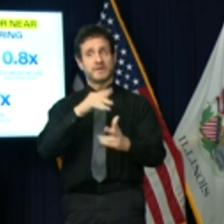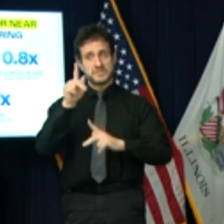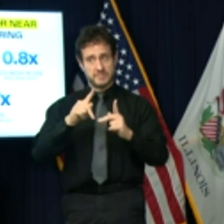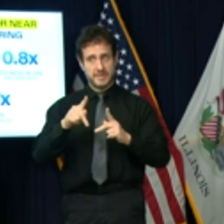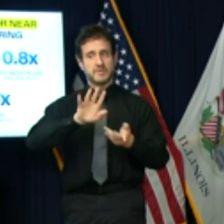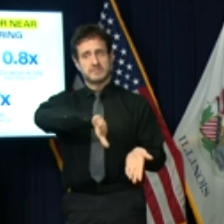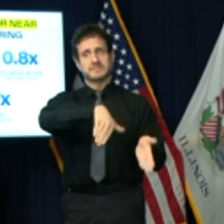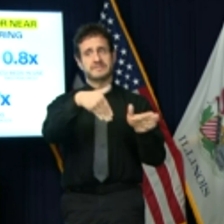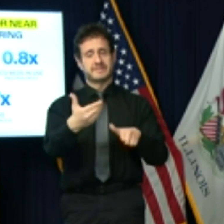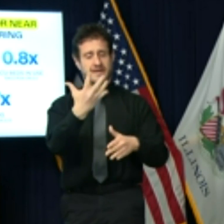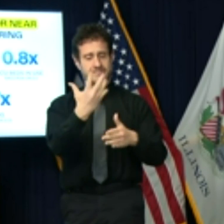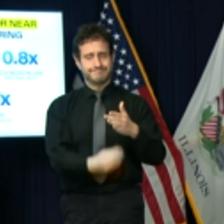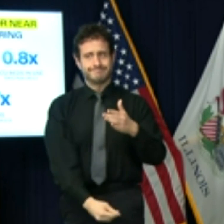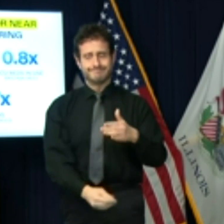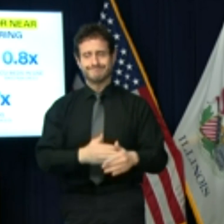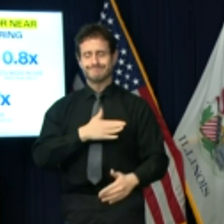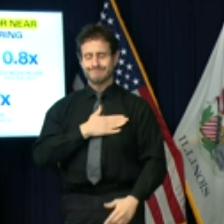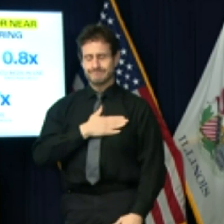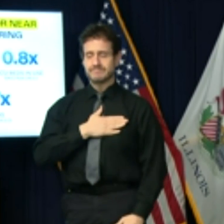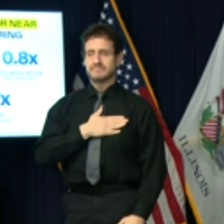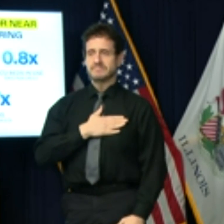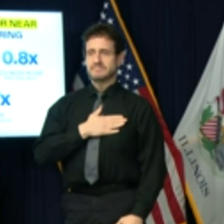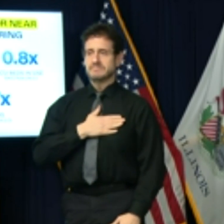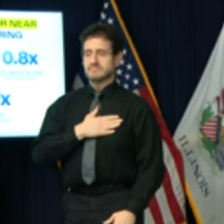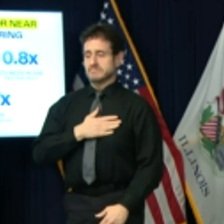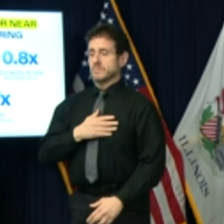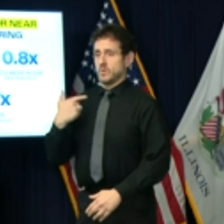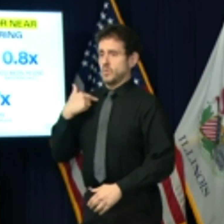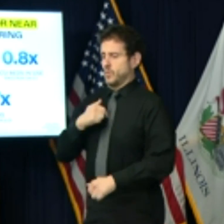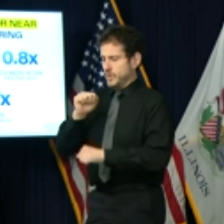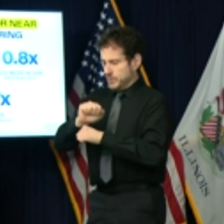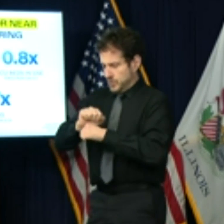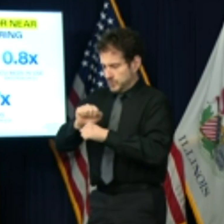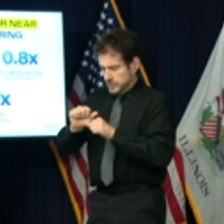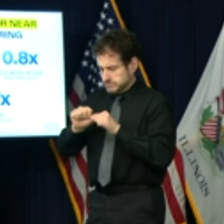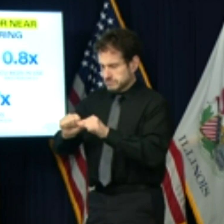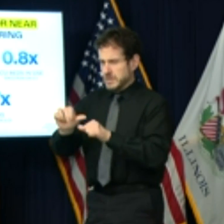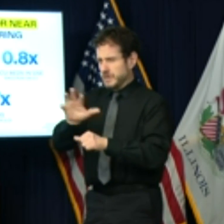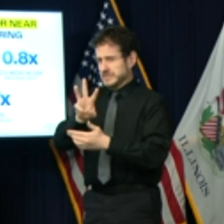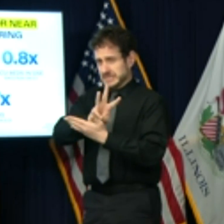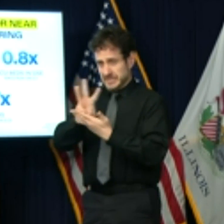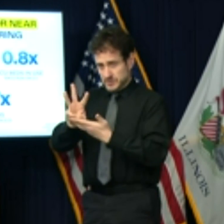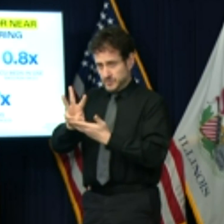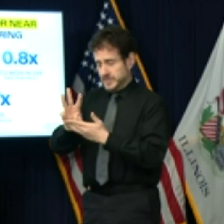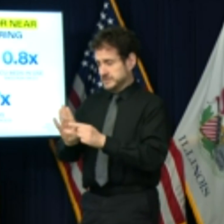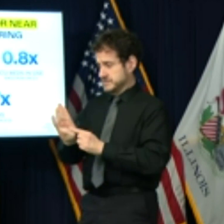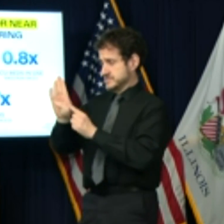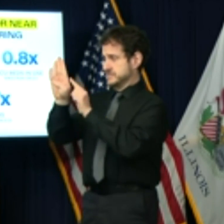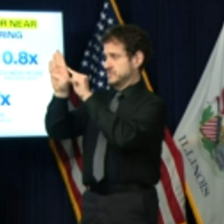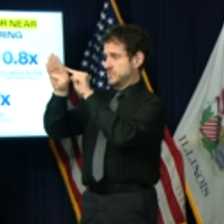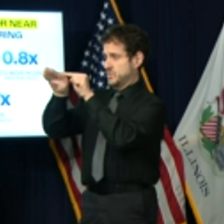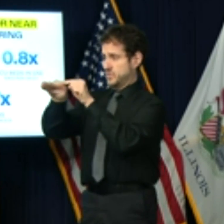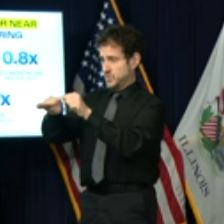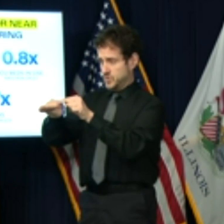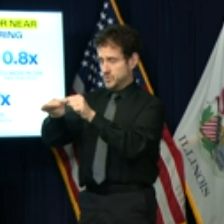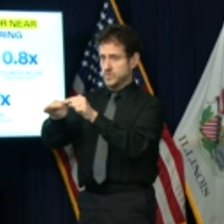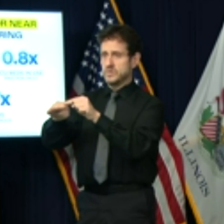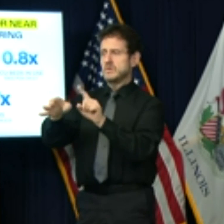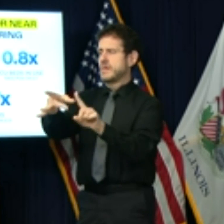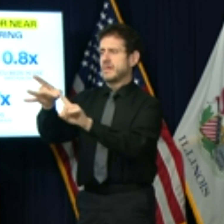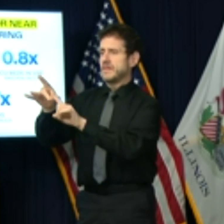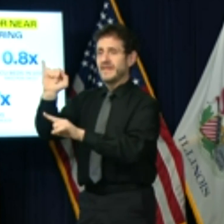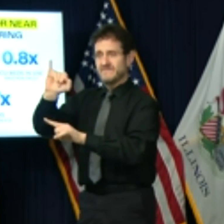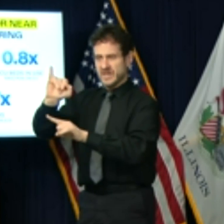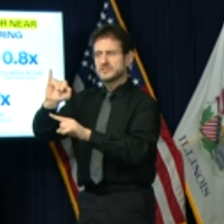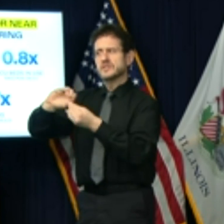We flattened the curve in about six weeks and brought down the infection rate, so much so that we avoided the second